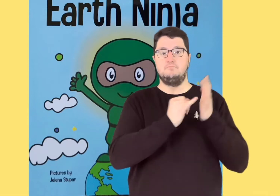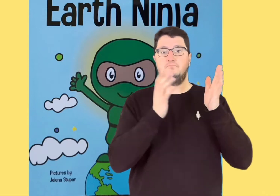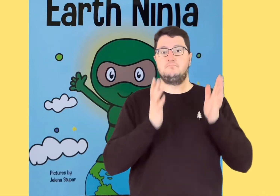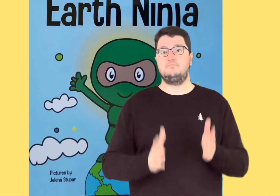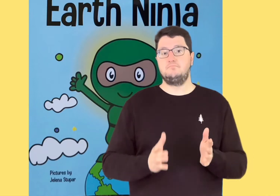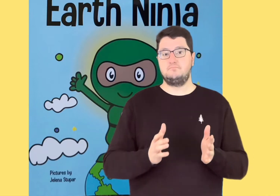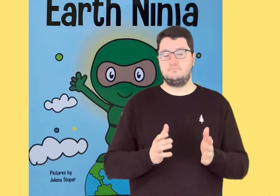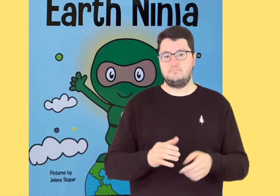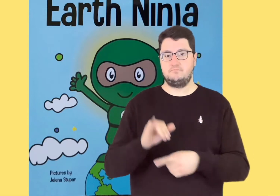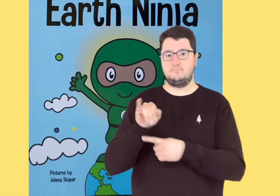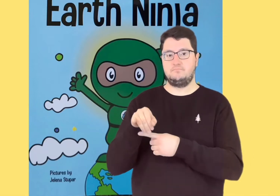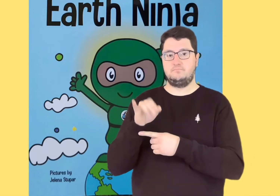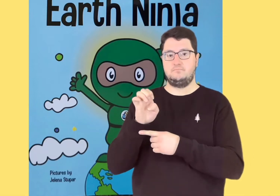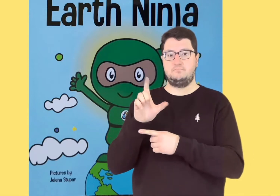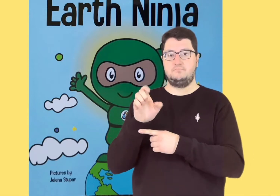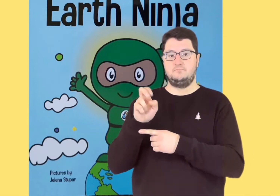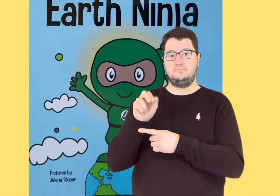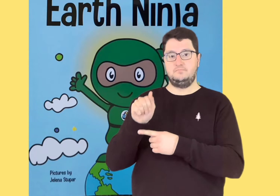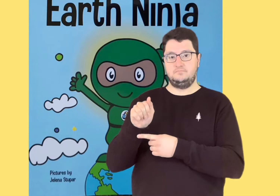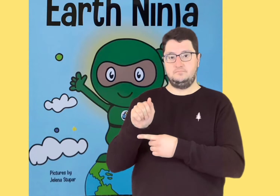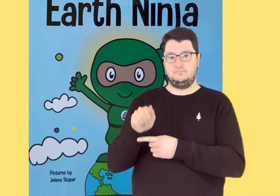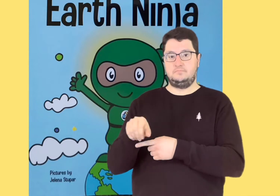Pictures by Yelena Stupar